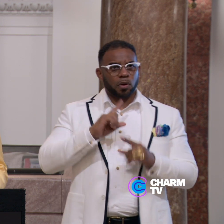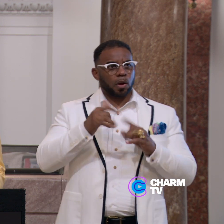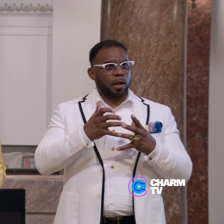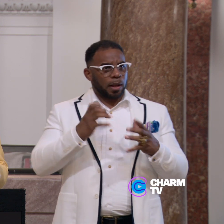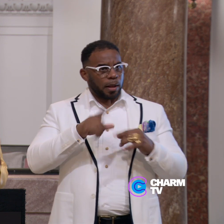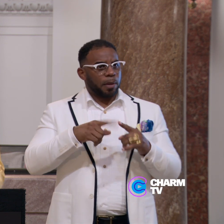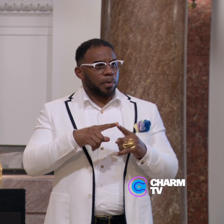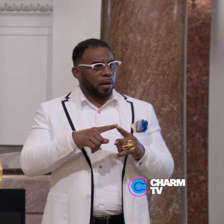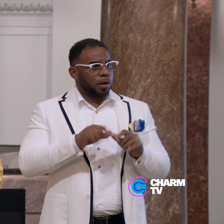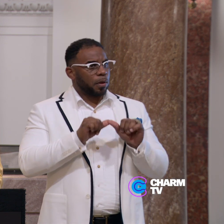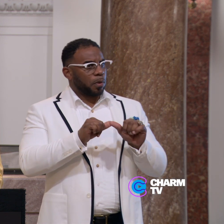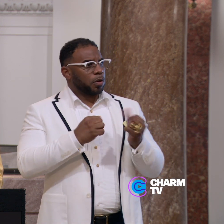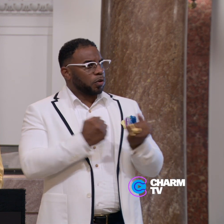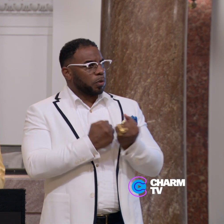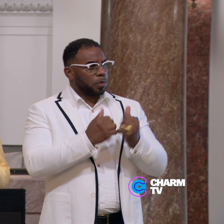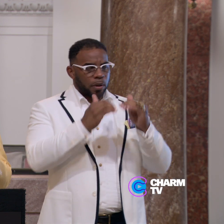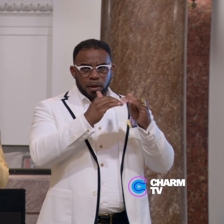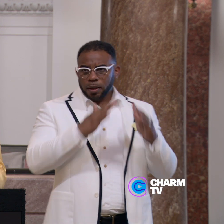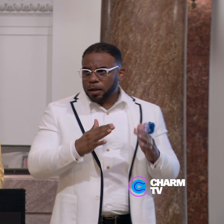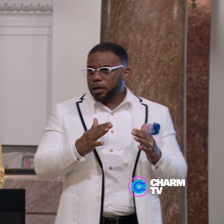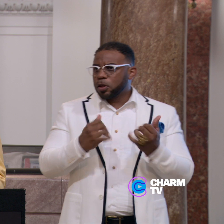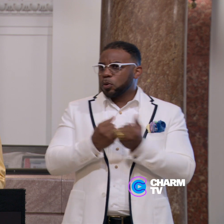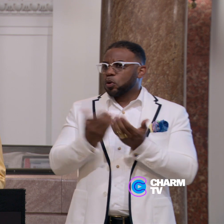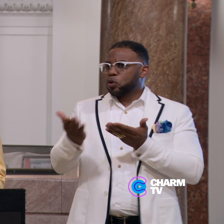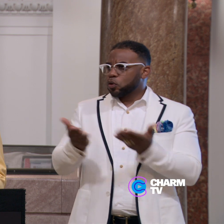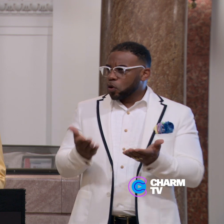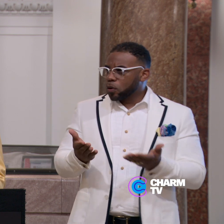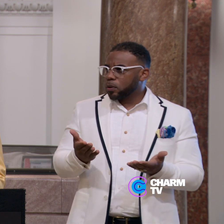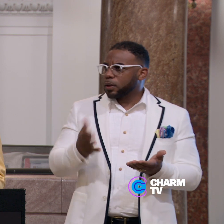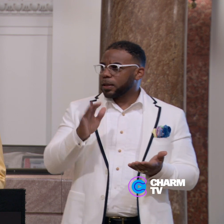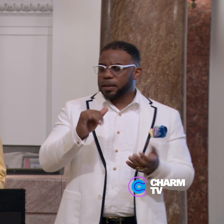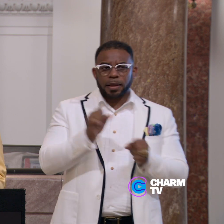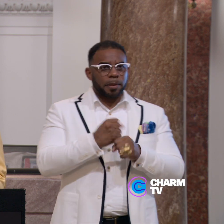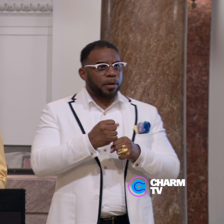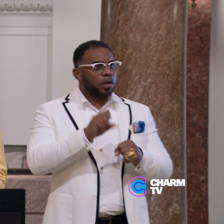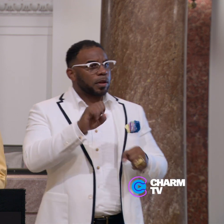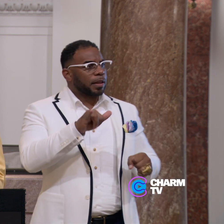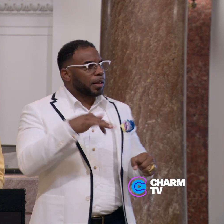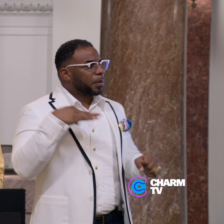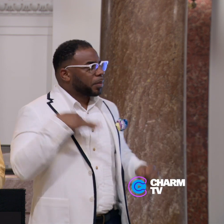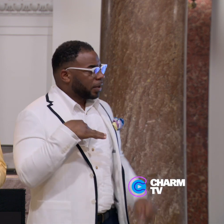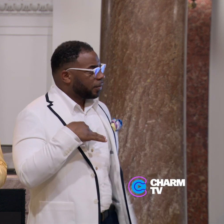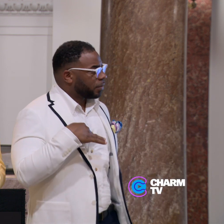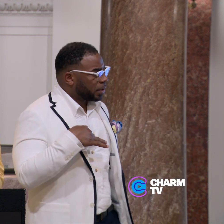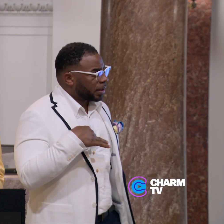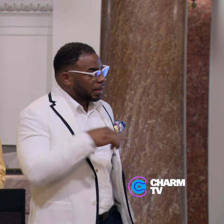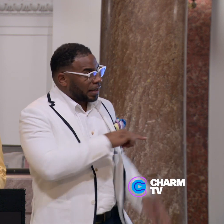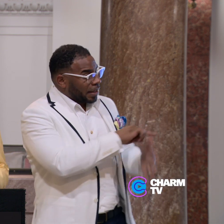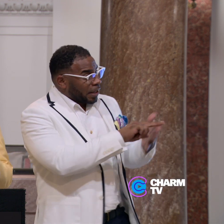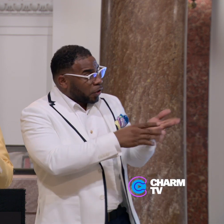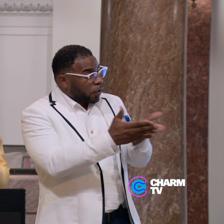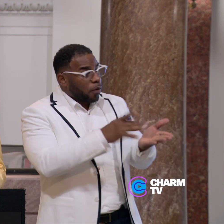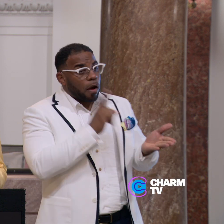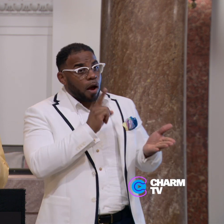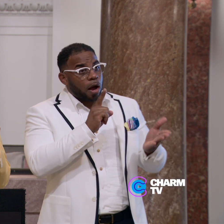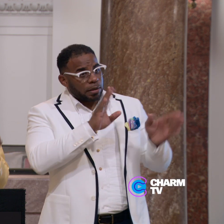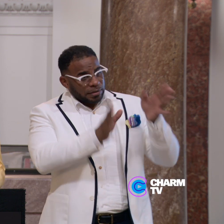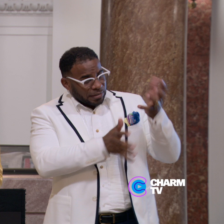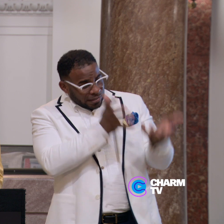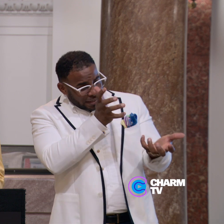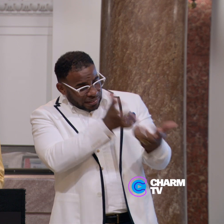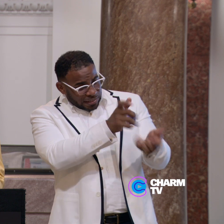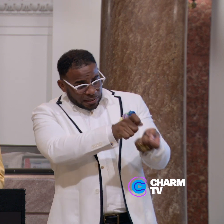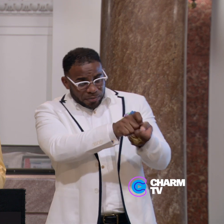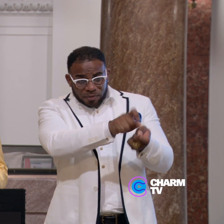talked a lot about permanent supportive housing and the supportive services that make it so beneficial. These services are tailored to the